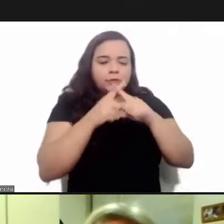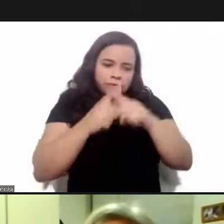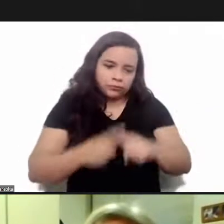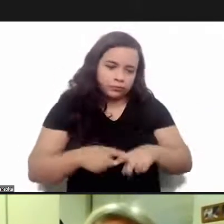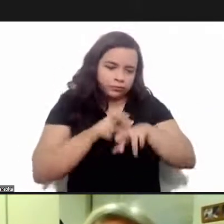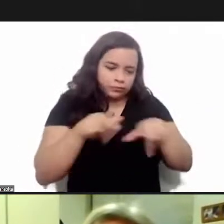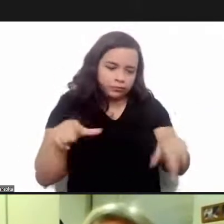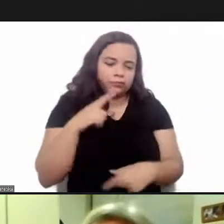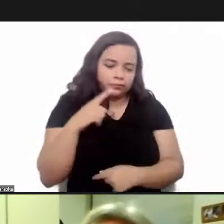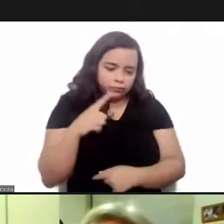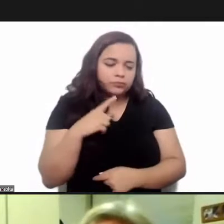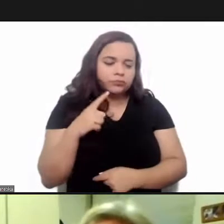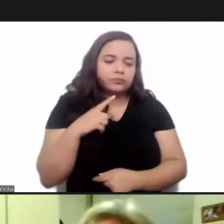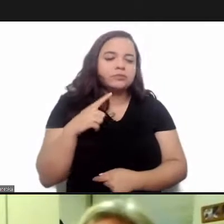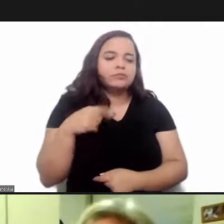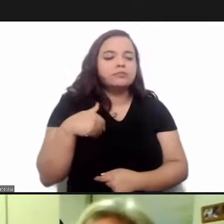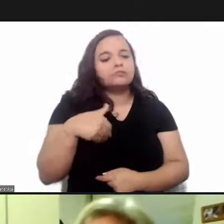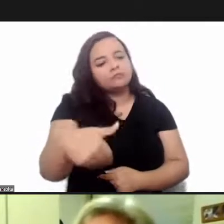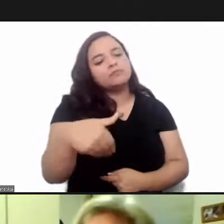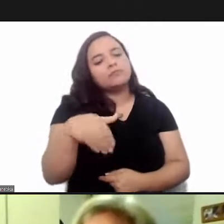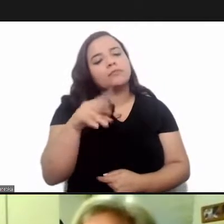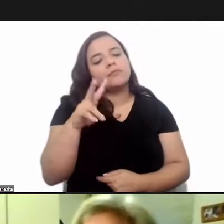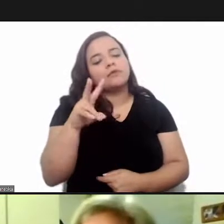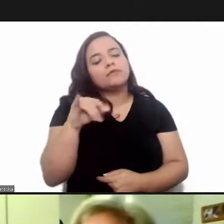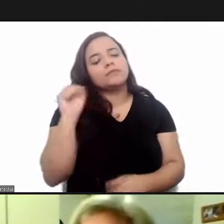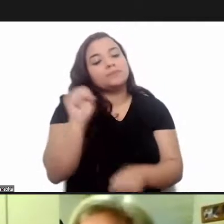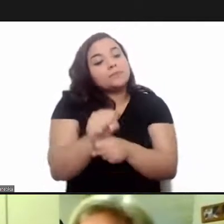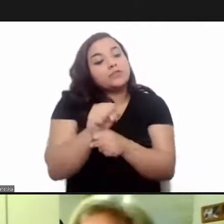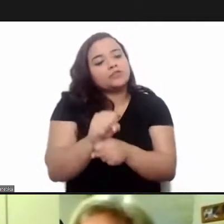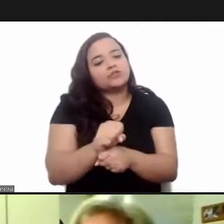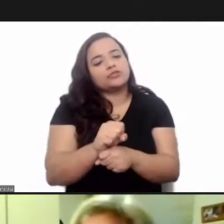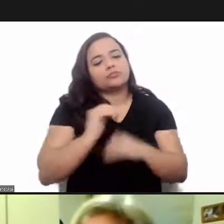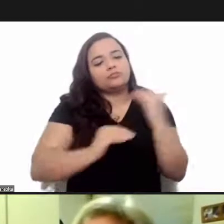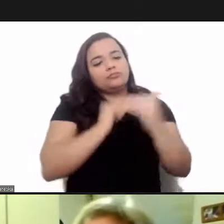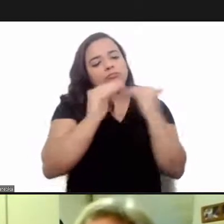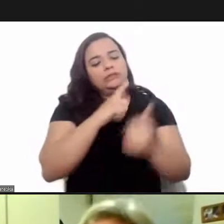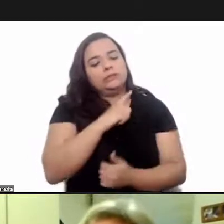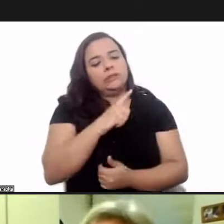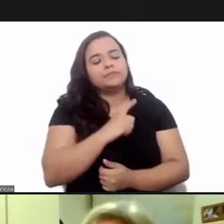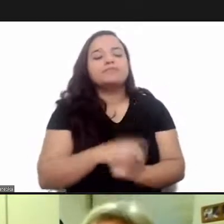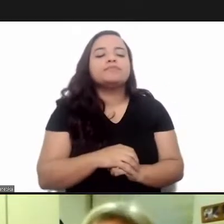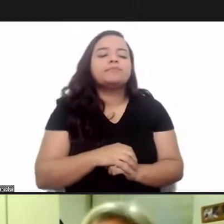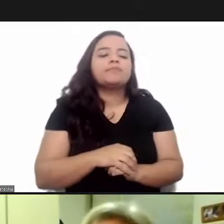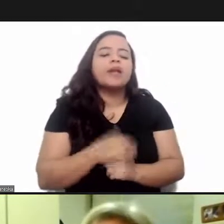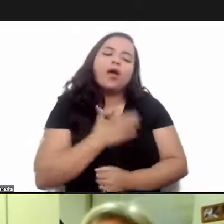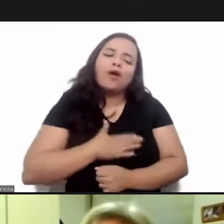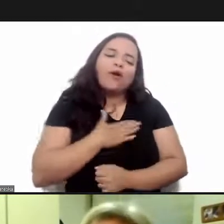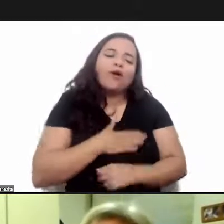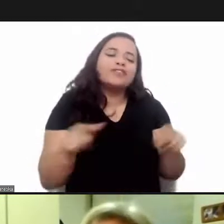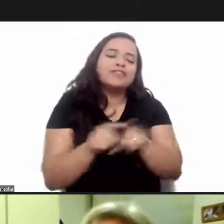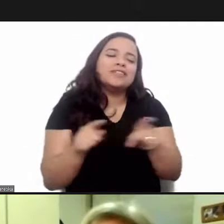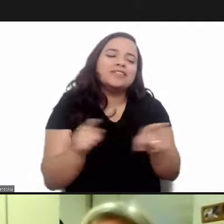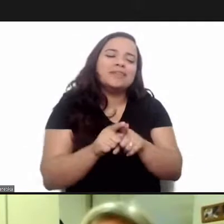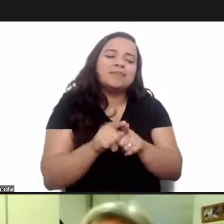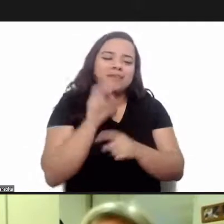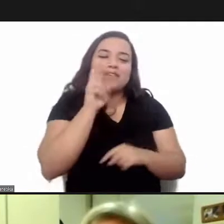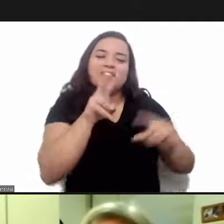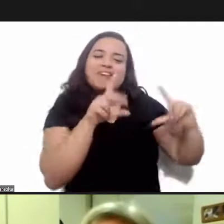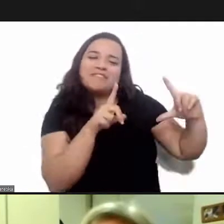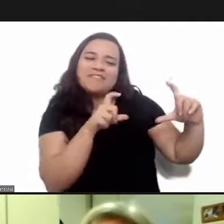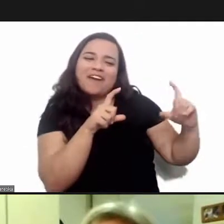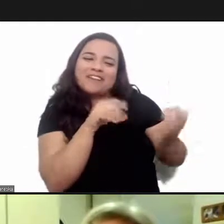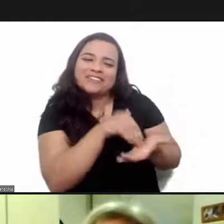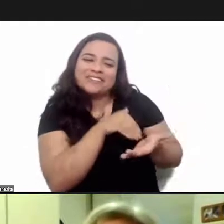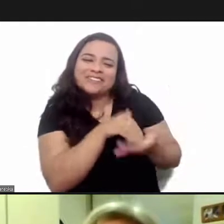challenges major challenges that can prevent our development i also enjoyed seeing the last